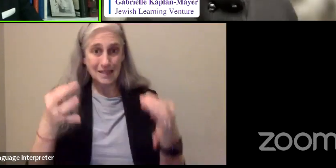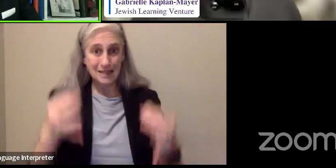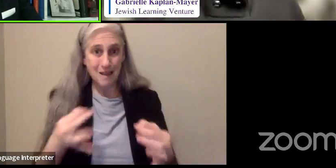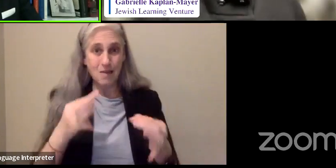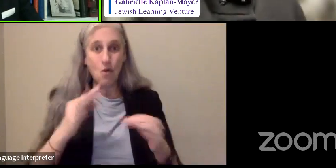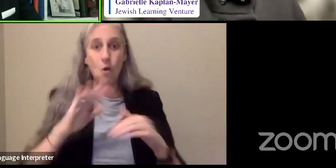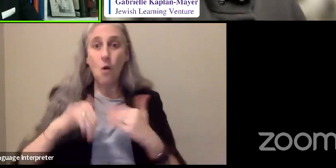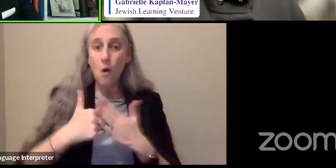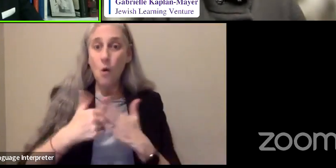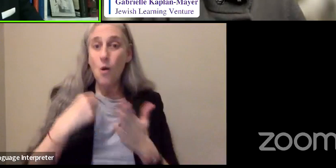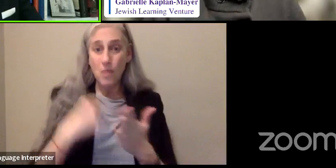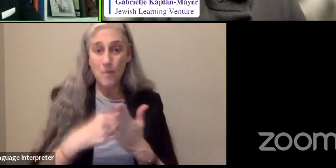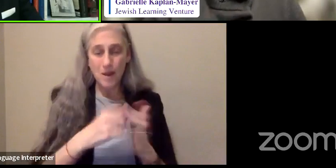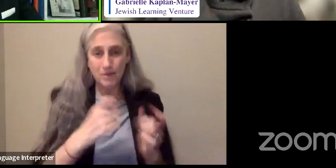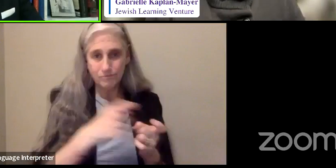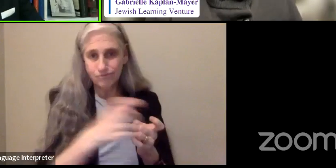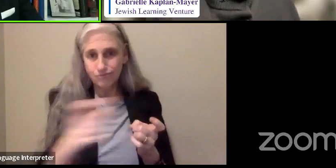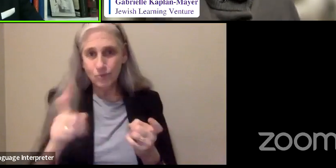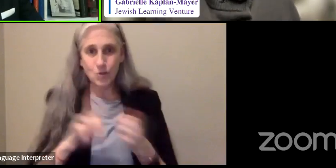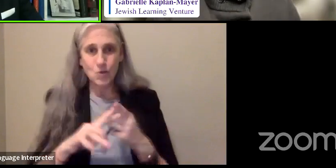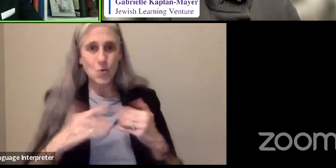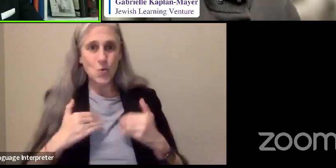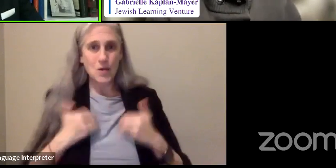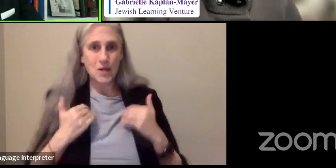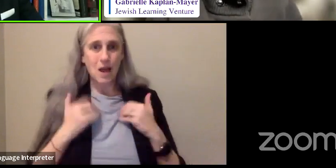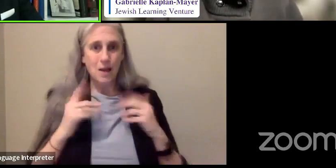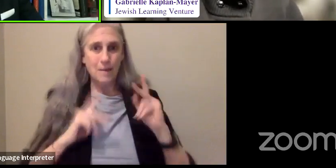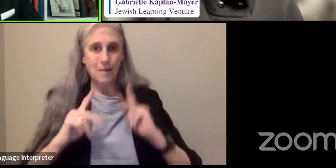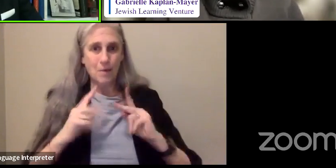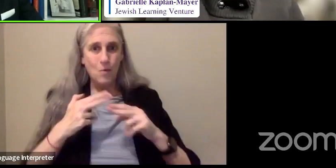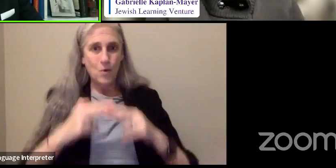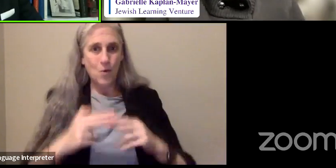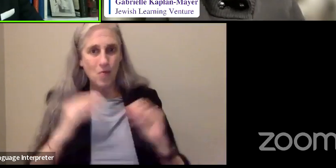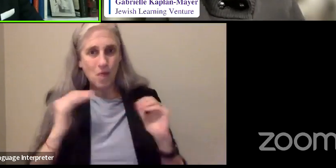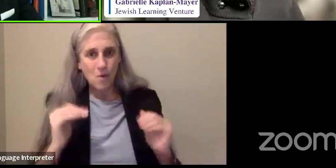people. We call them rising professorships.